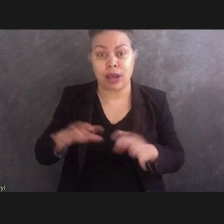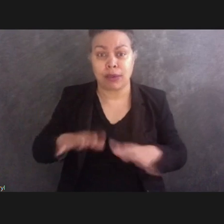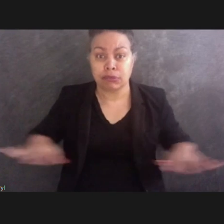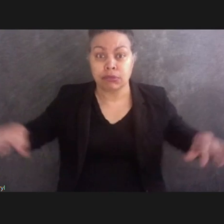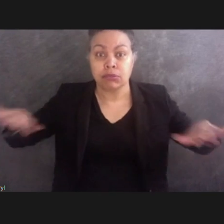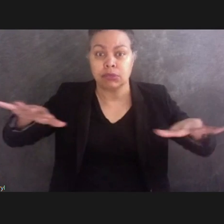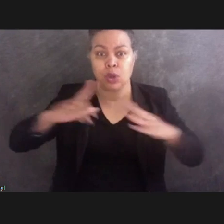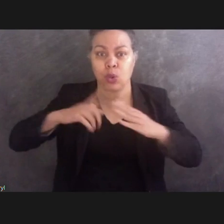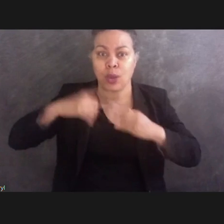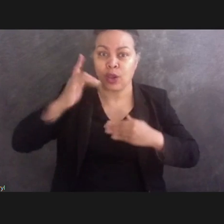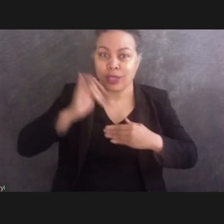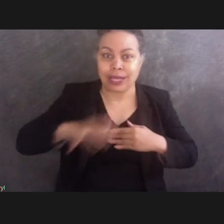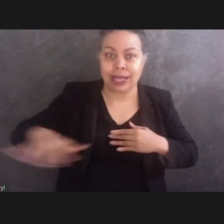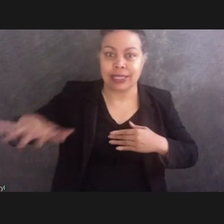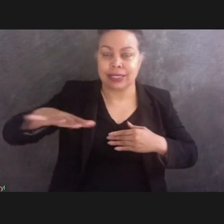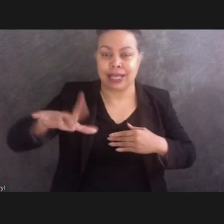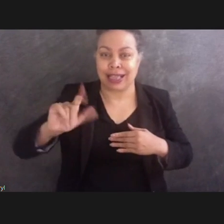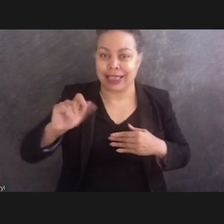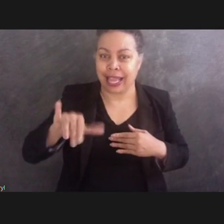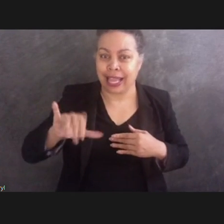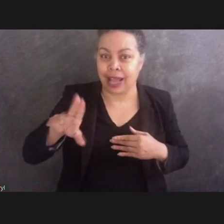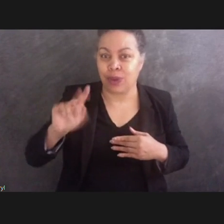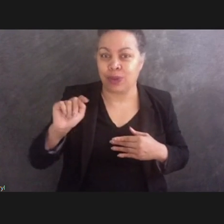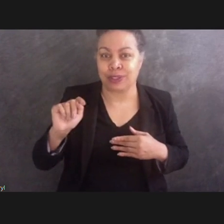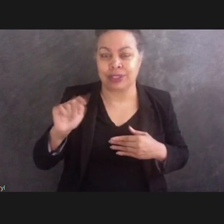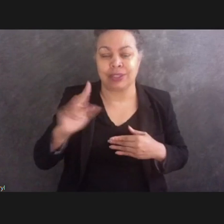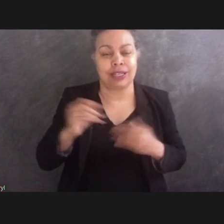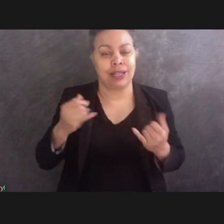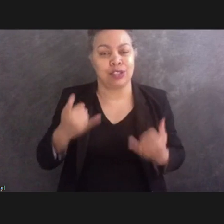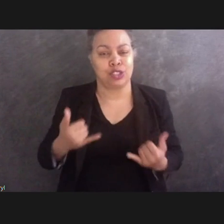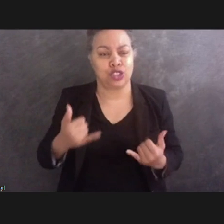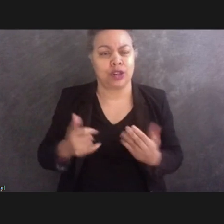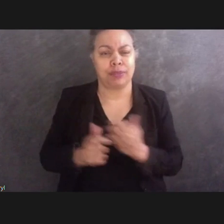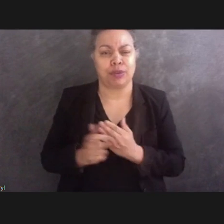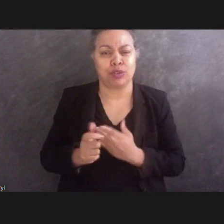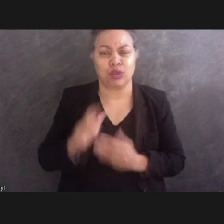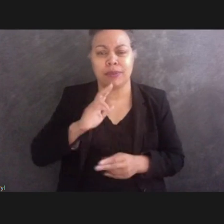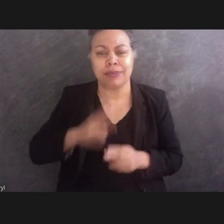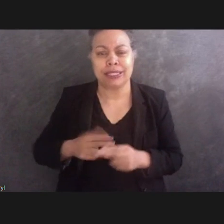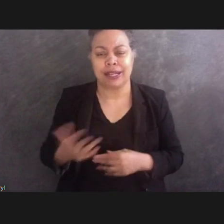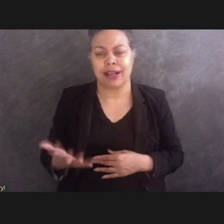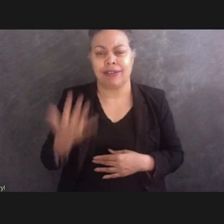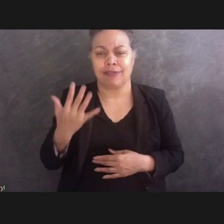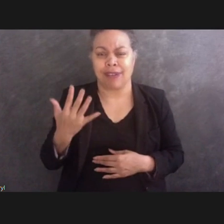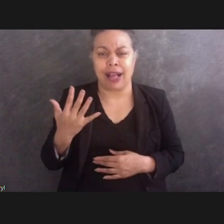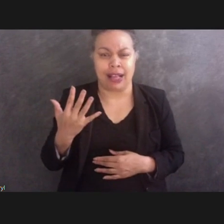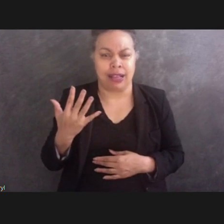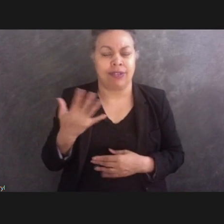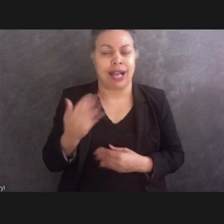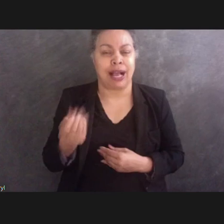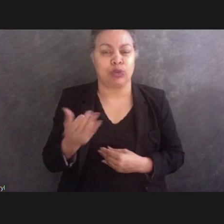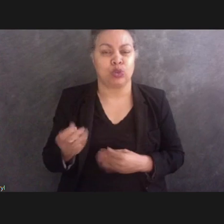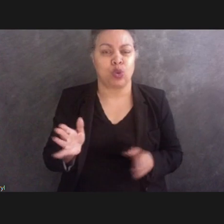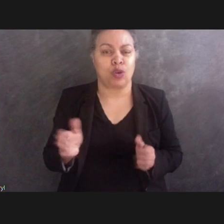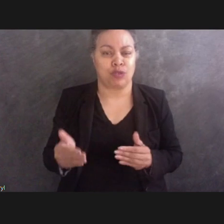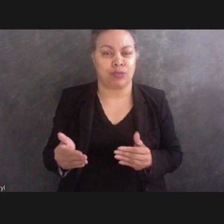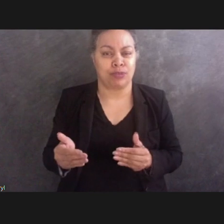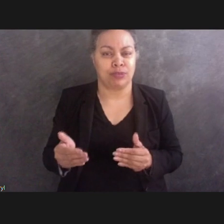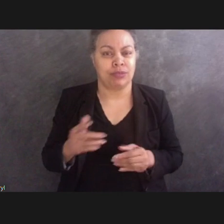the current brochure mentions five outdoor rooms but does not explain how they are